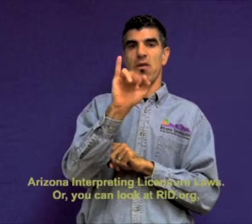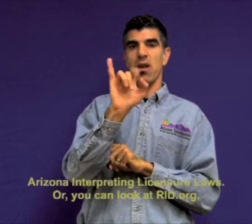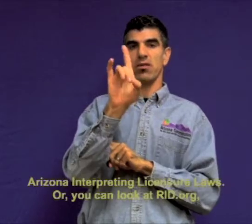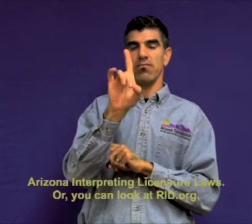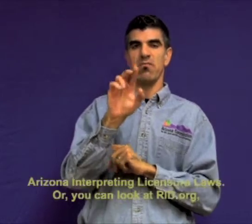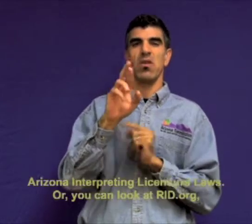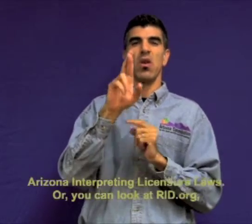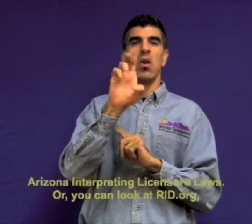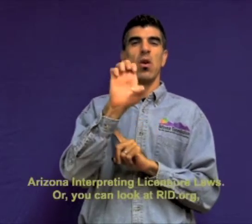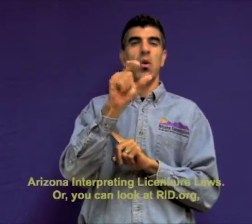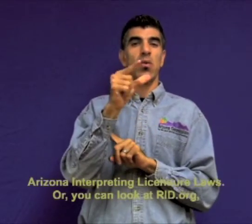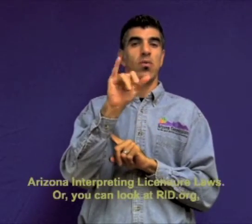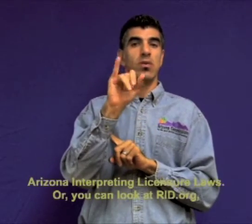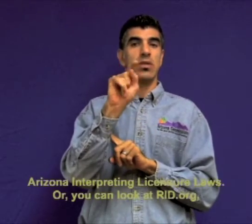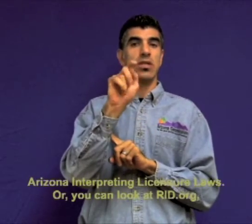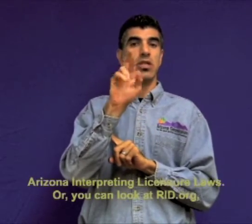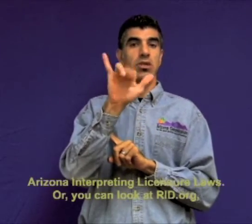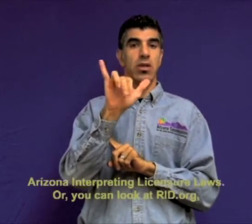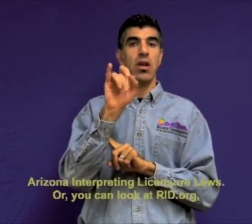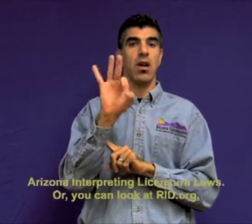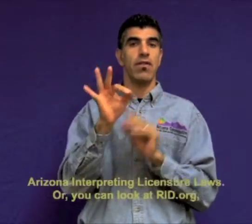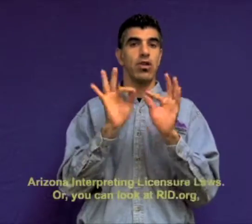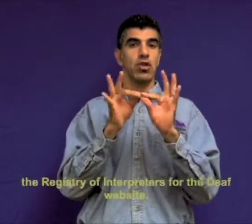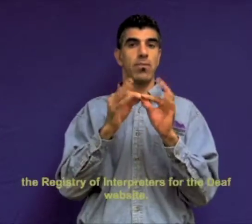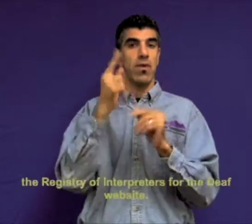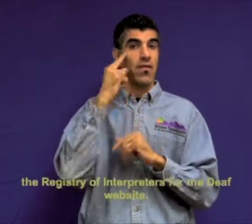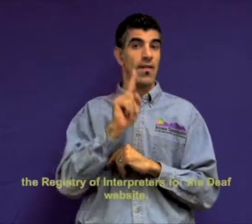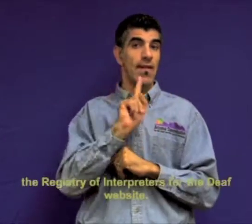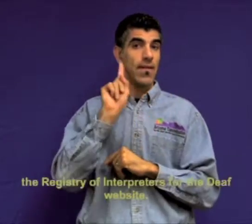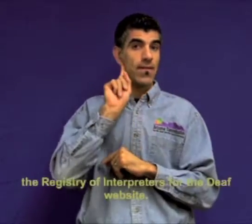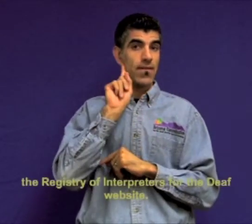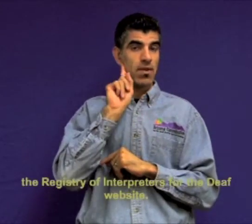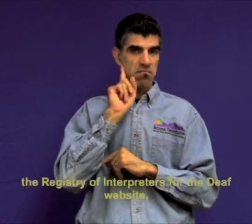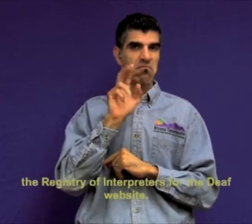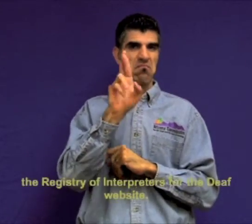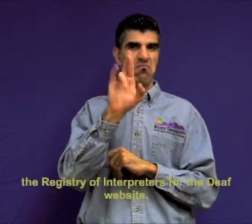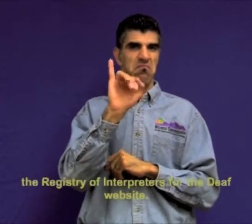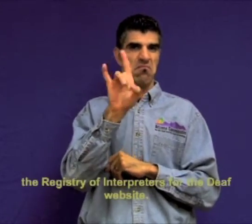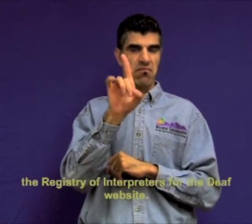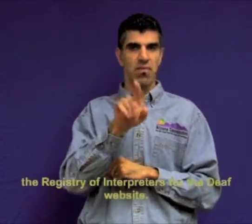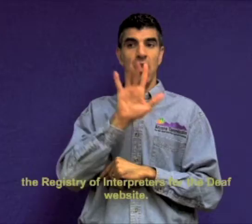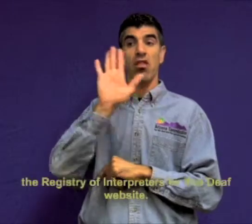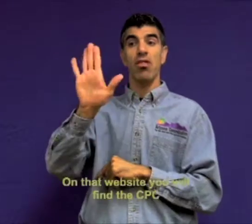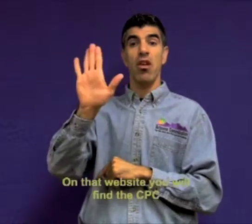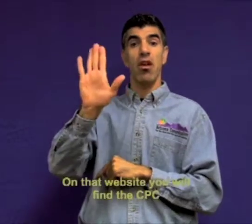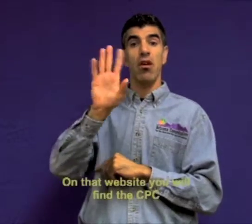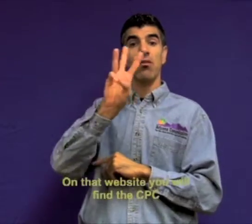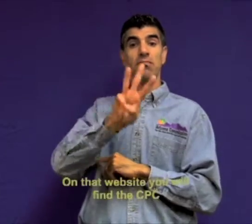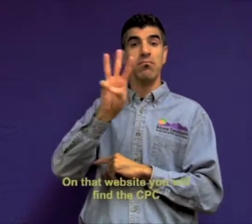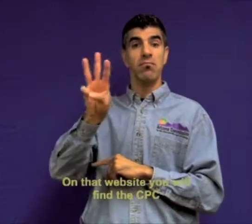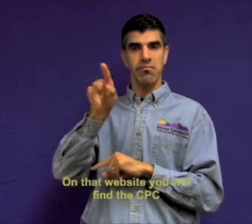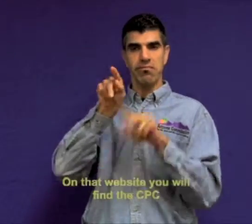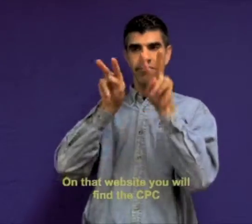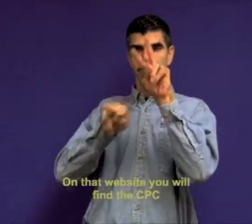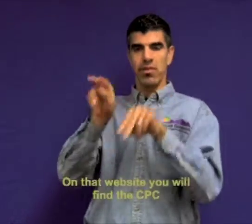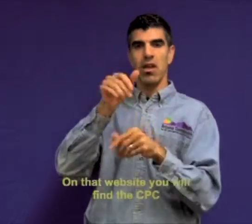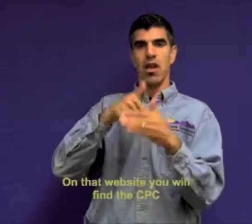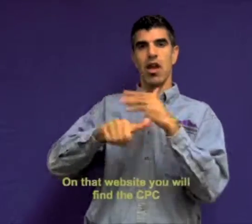or you can look at RID.org, the Registry of Interpreters for the Deaf website. On that website, you will find the